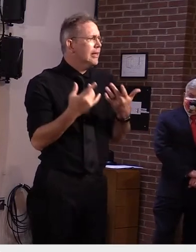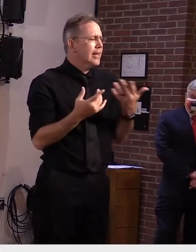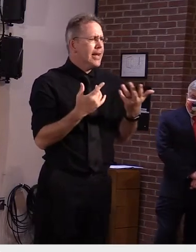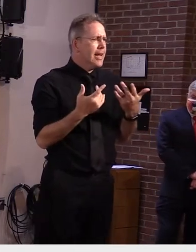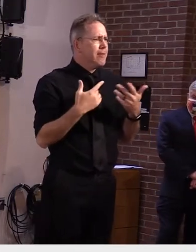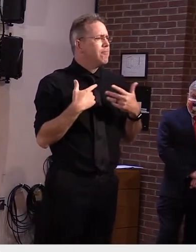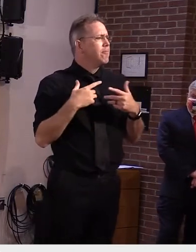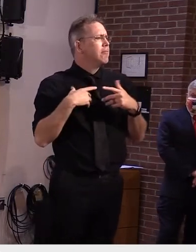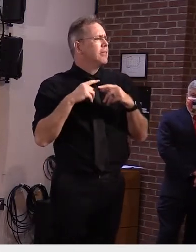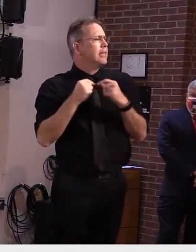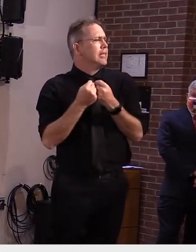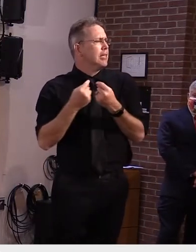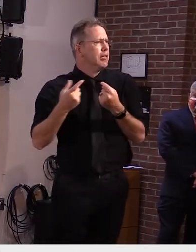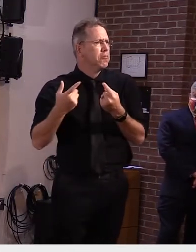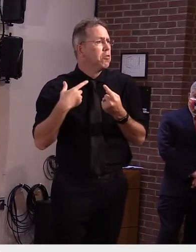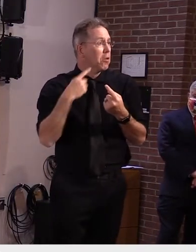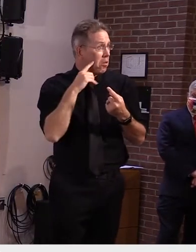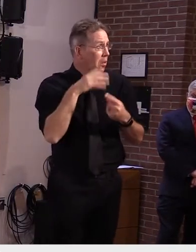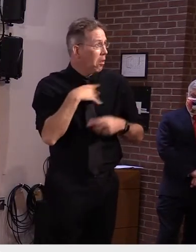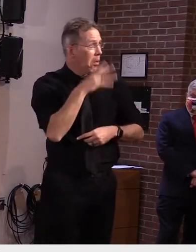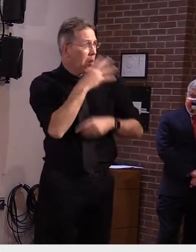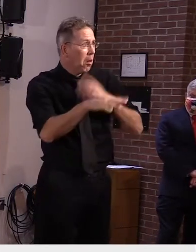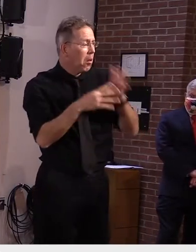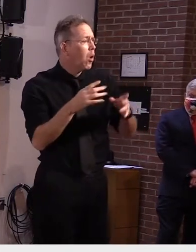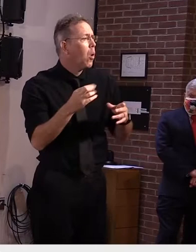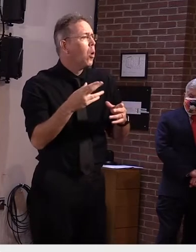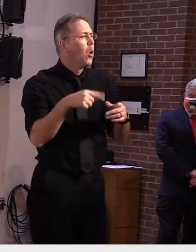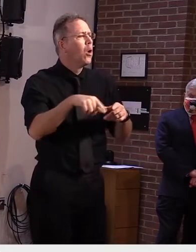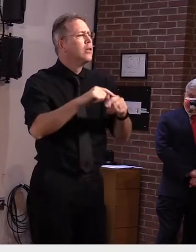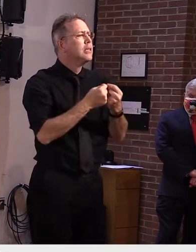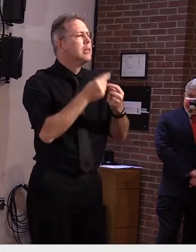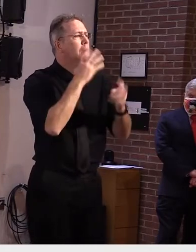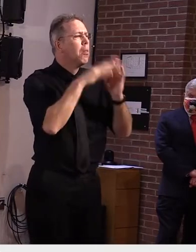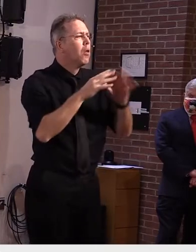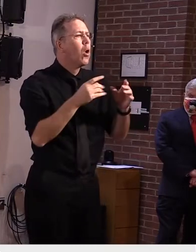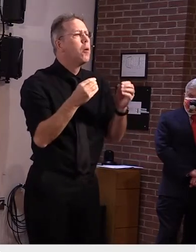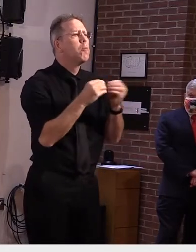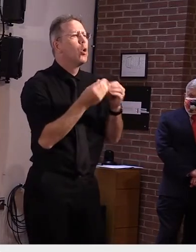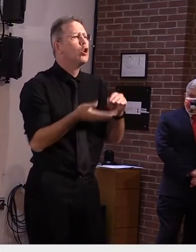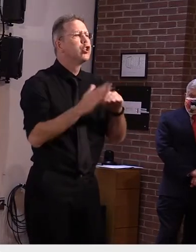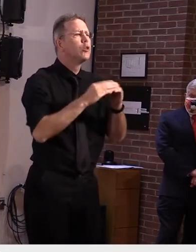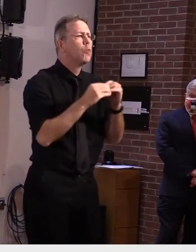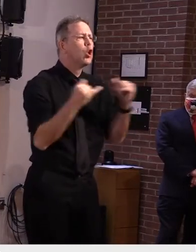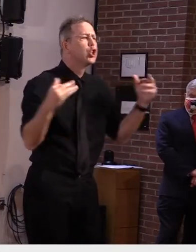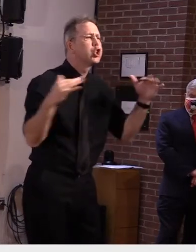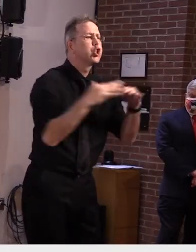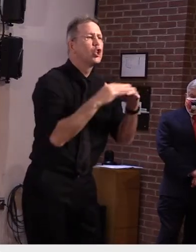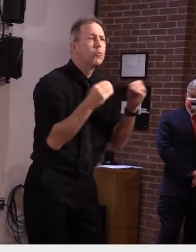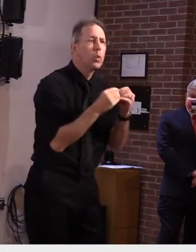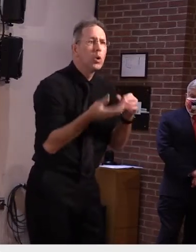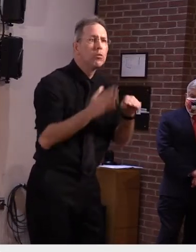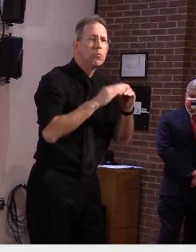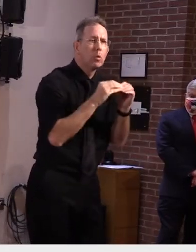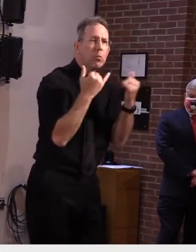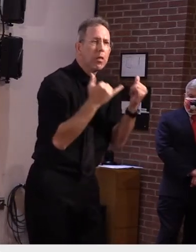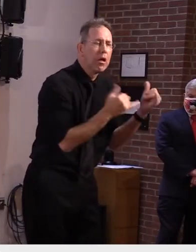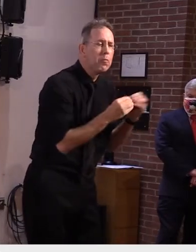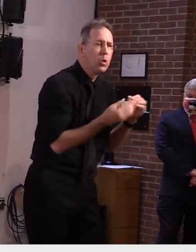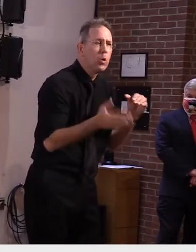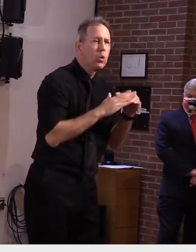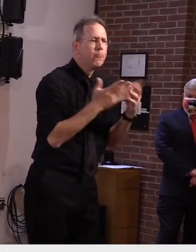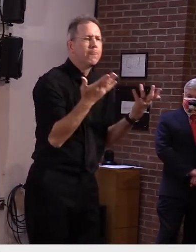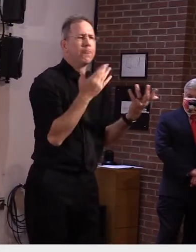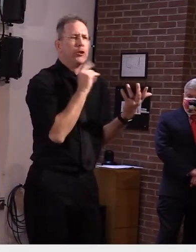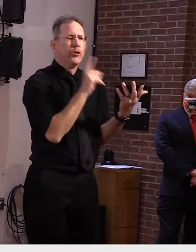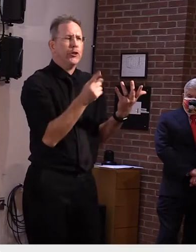that's what we're looking at at this point but we'll learn a lot from new hampshire i mean they're they're trying to get to the bottom of it as well and maybe there'll be